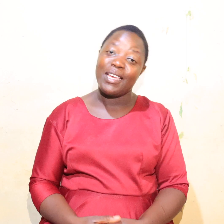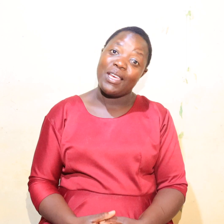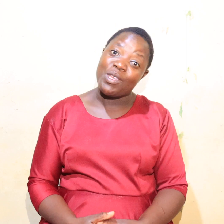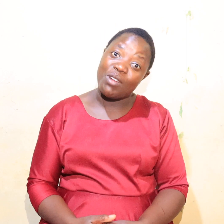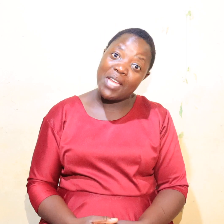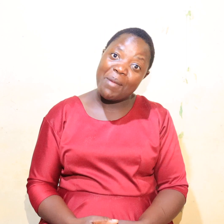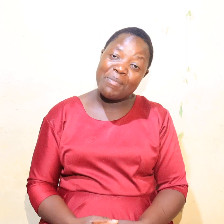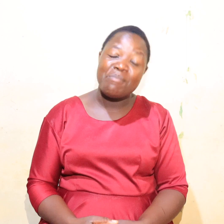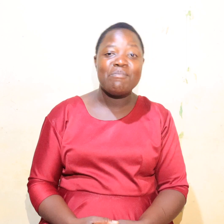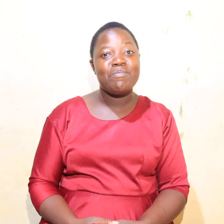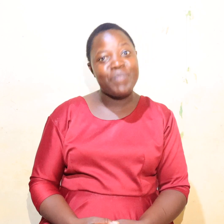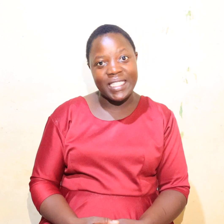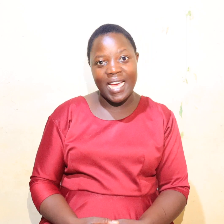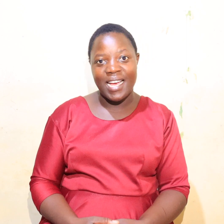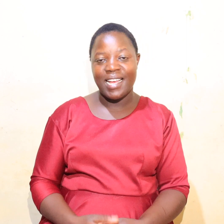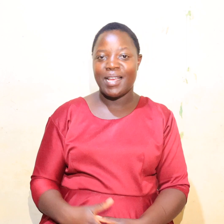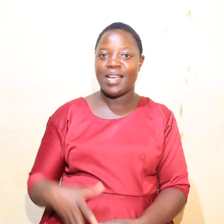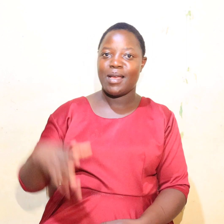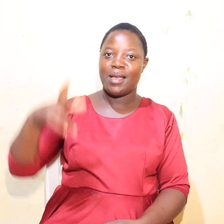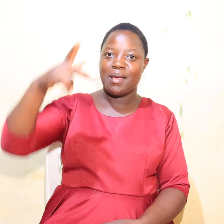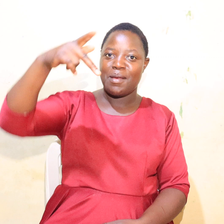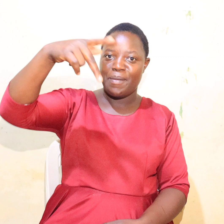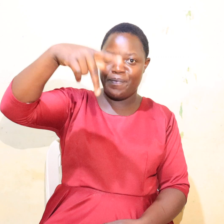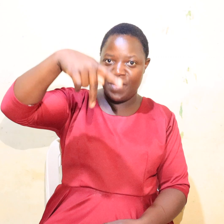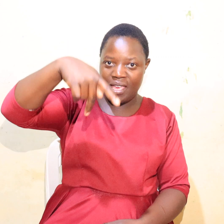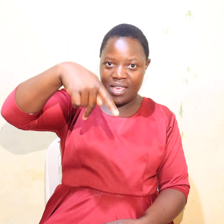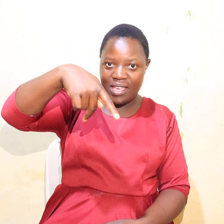Your name is Peter. P, P,